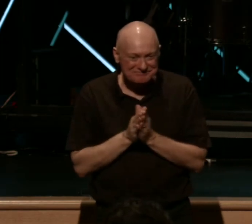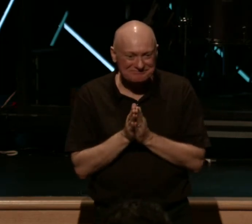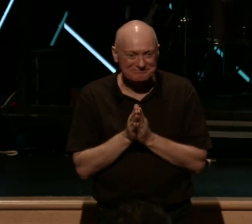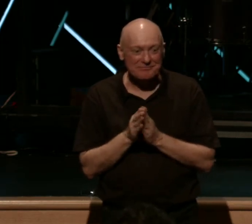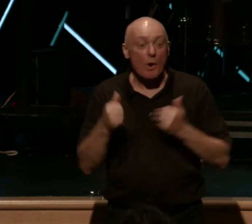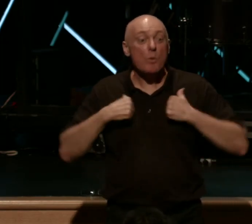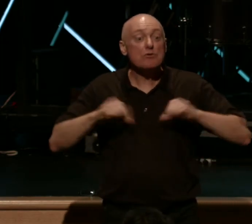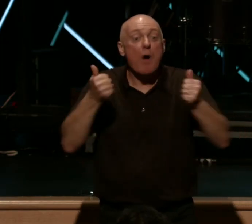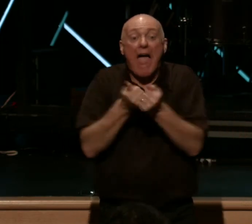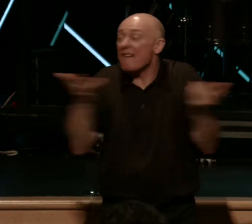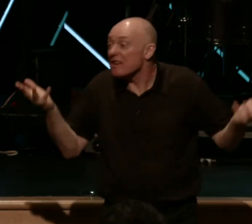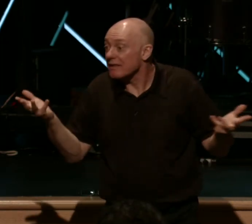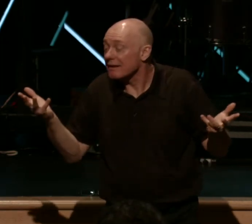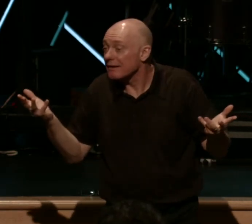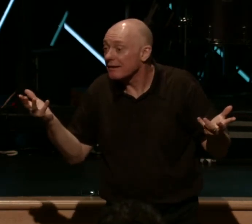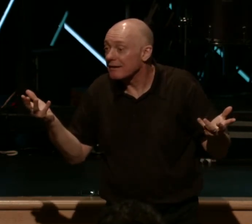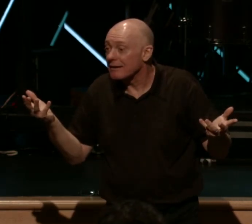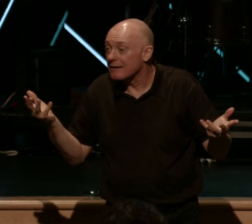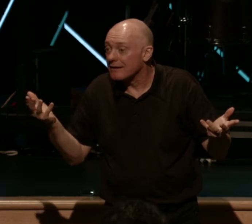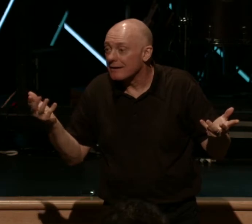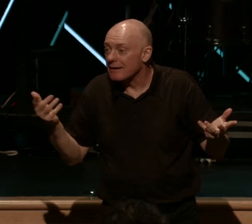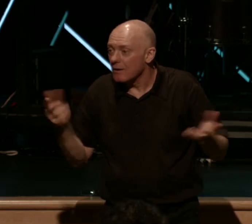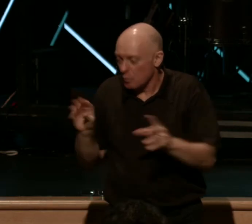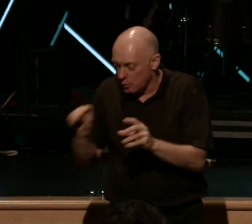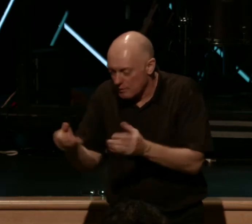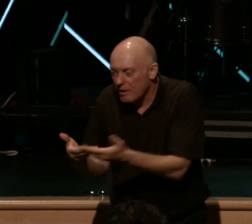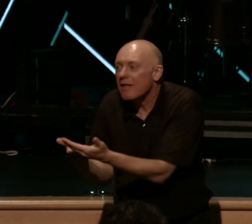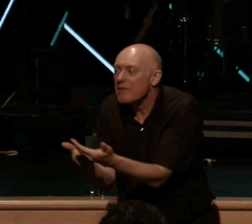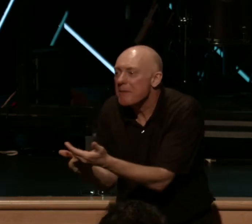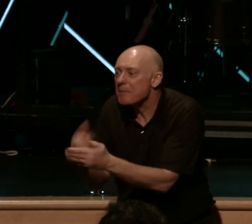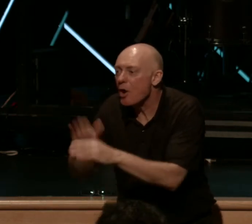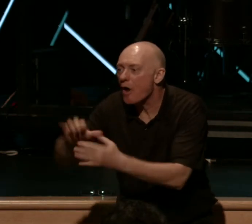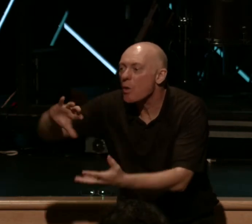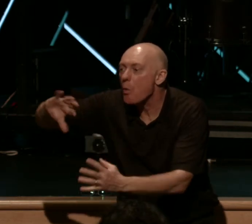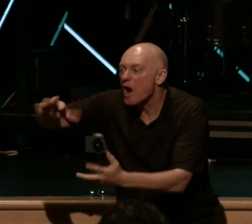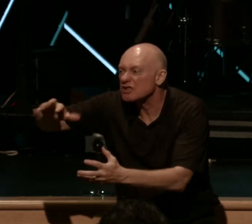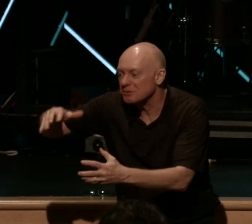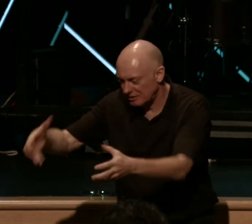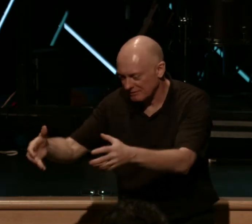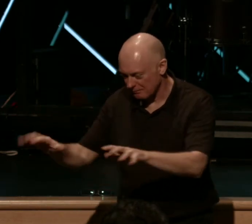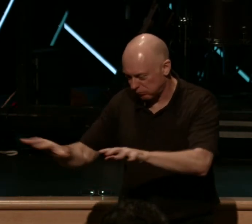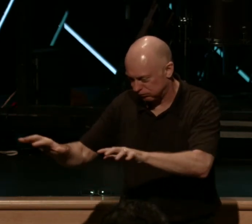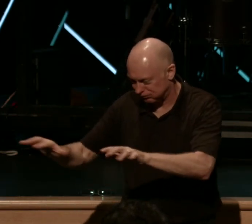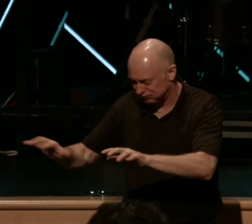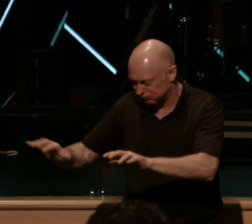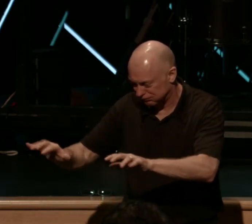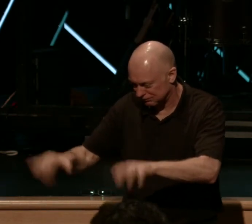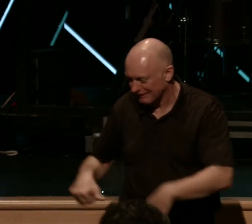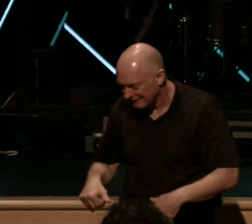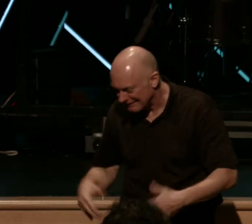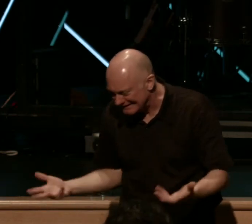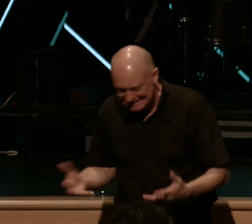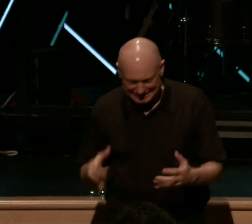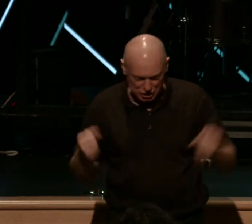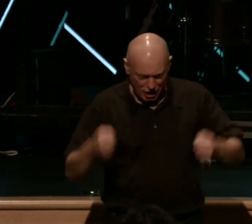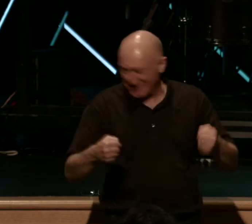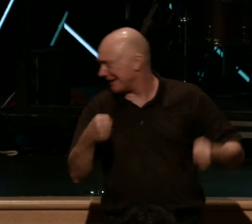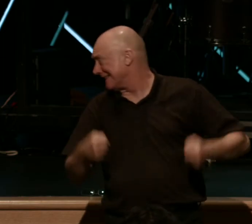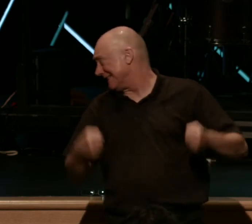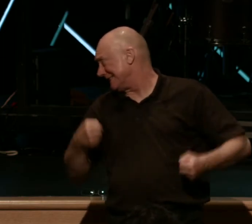tried everything. You know, we put the baby on the washing machine, you know, supposed to shave it. You put the baby in the car, you drive around the block. That just made it